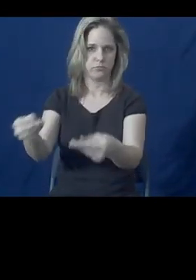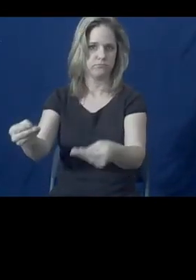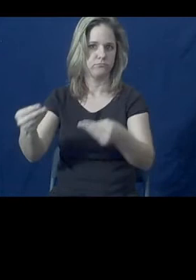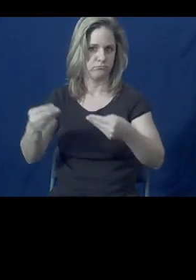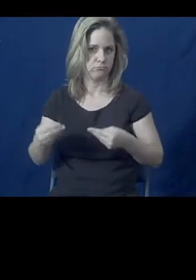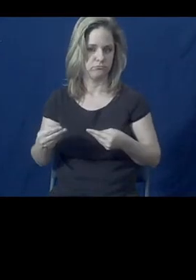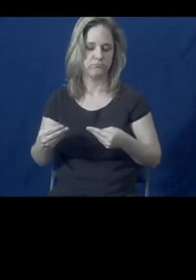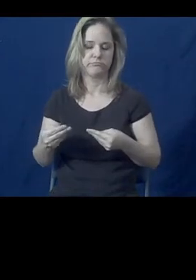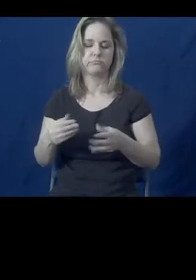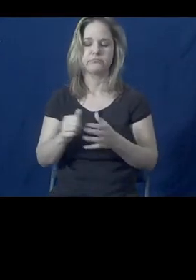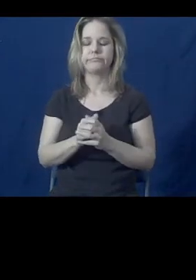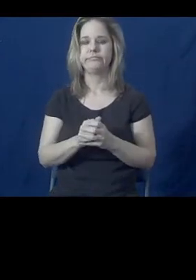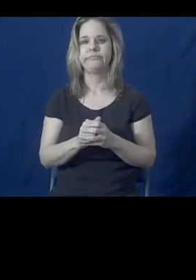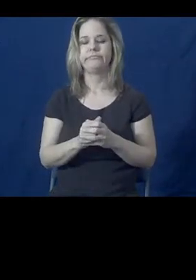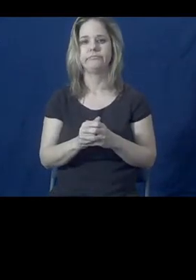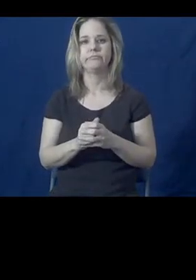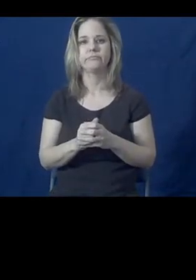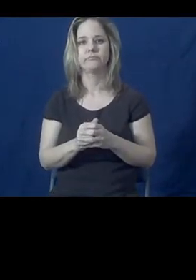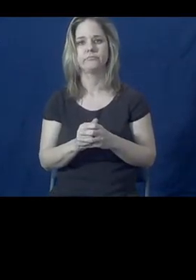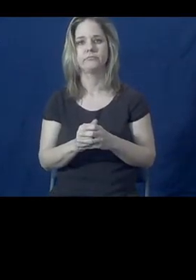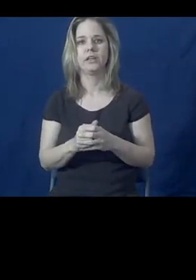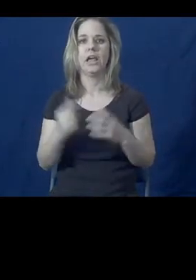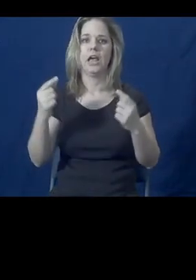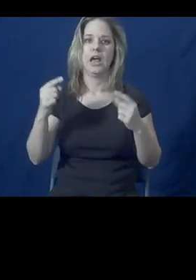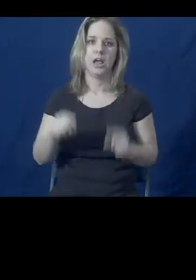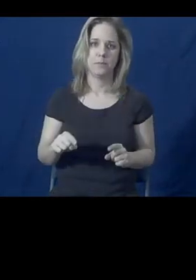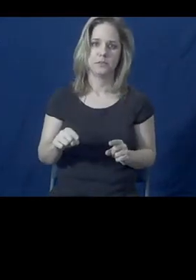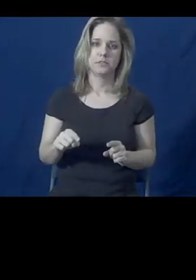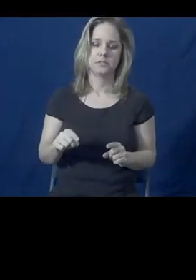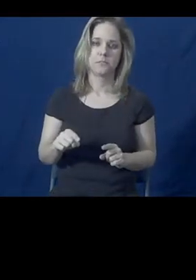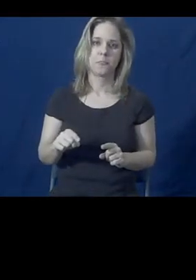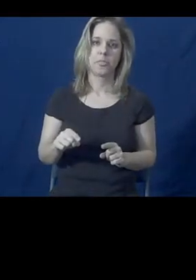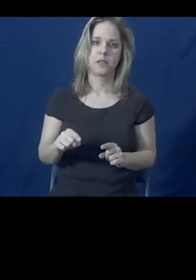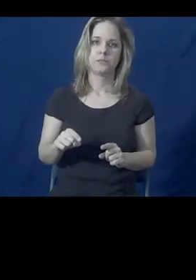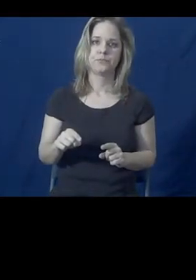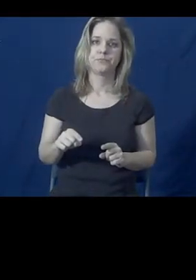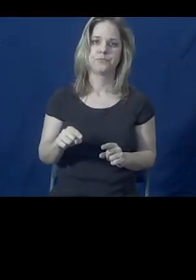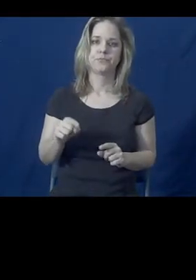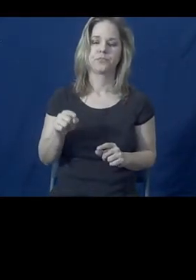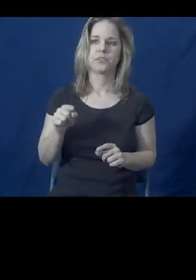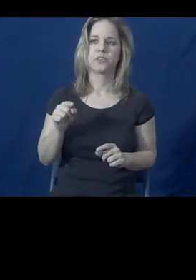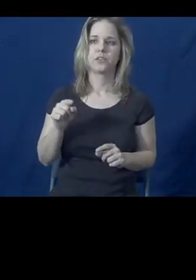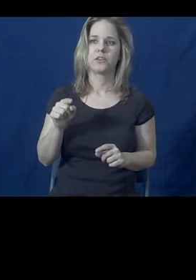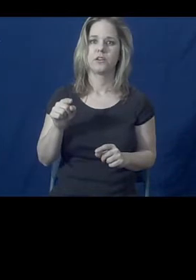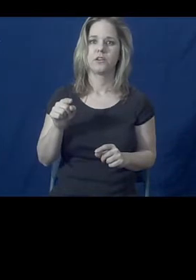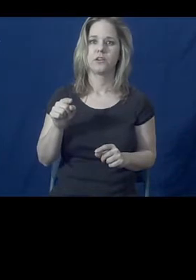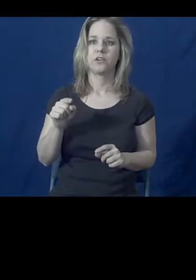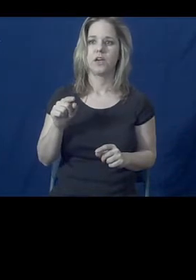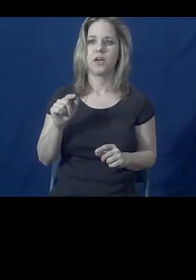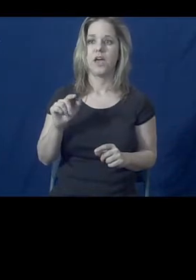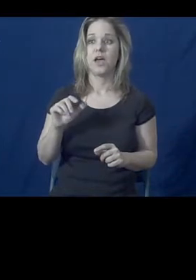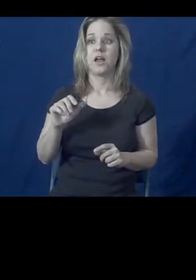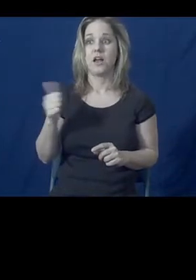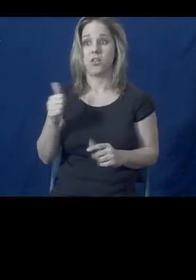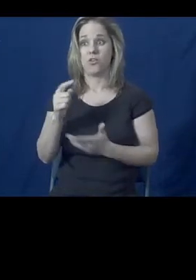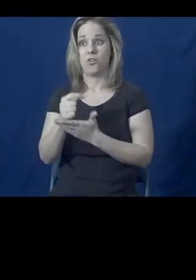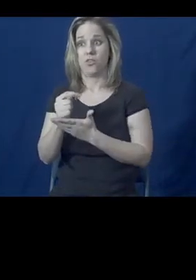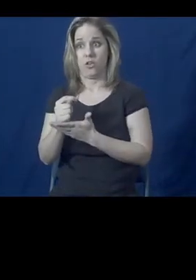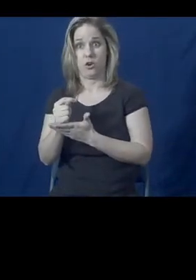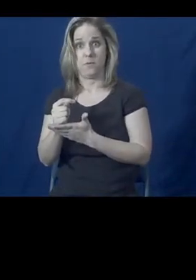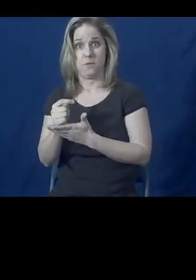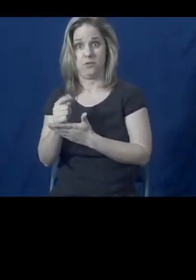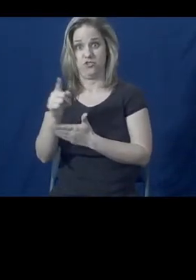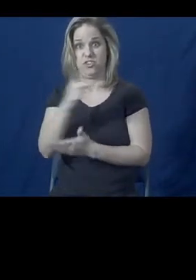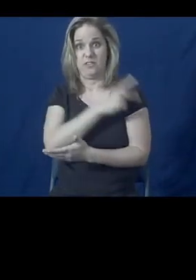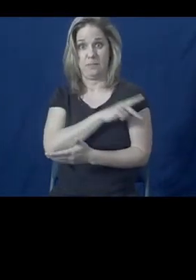So it turns out that she's also a patient of one of our therapists. She has seen